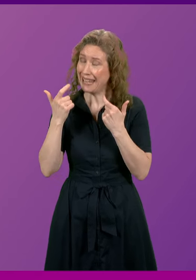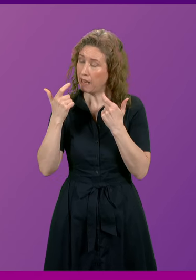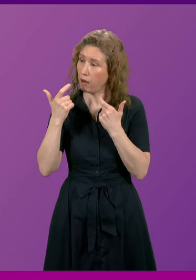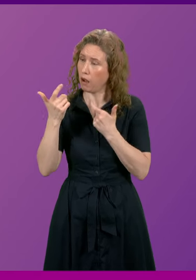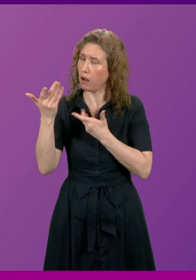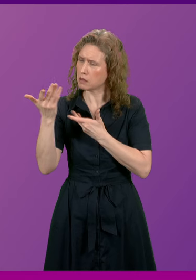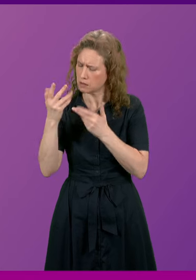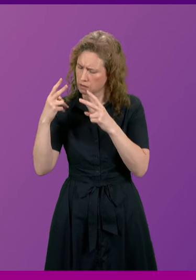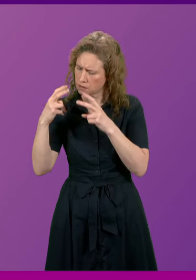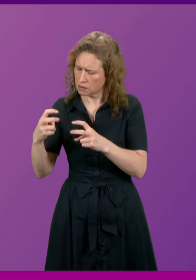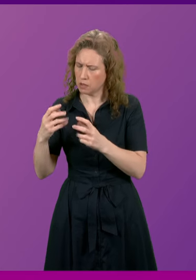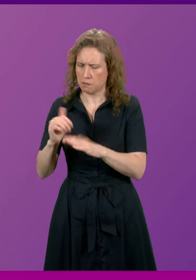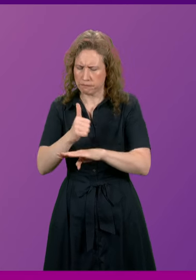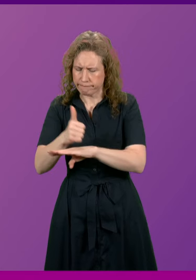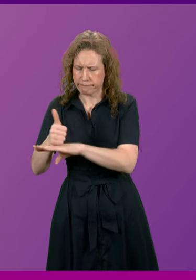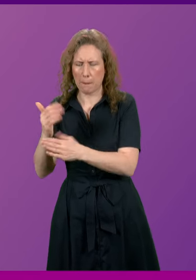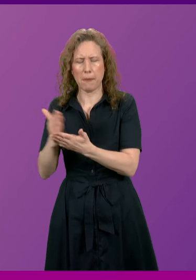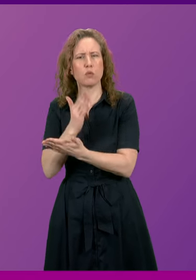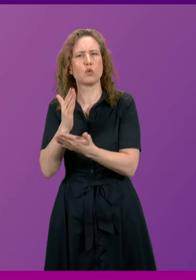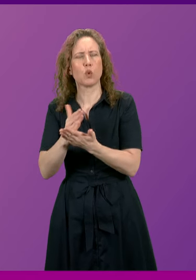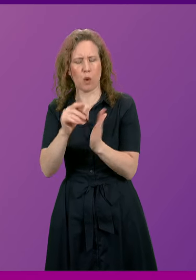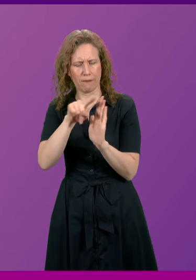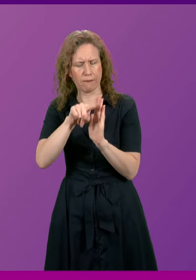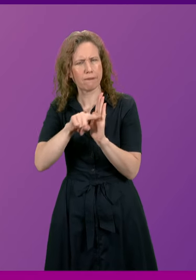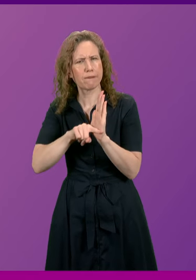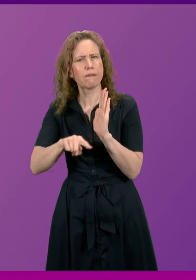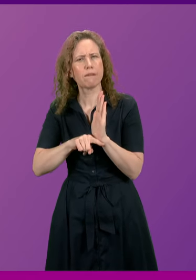applying safeguards in relation to the